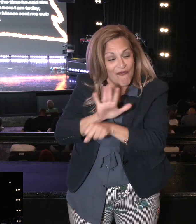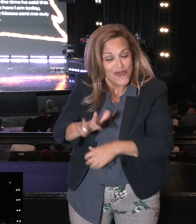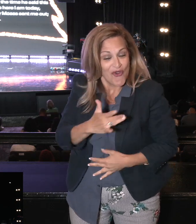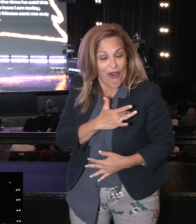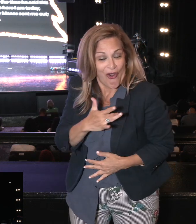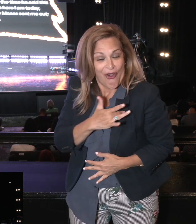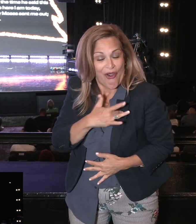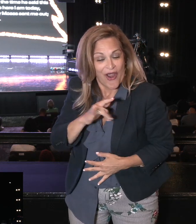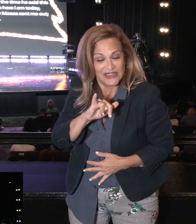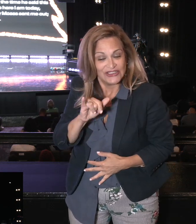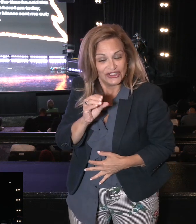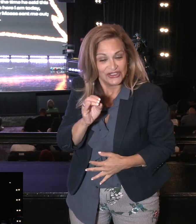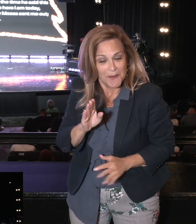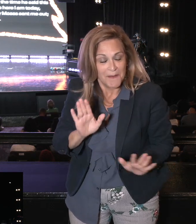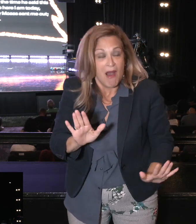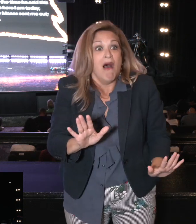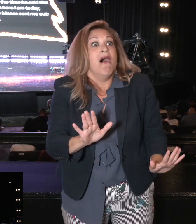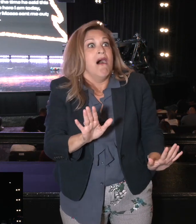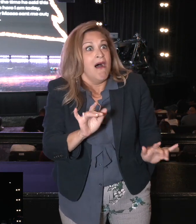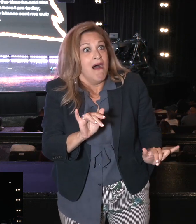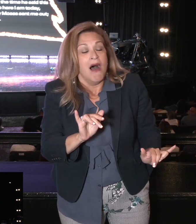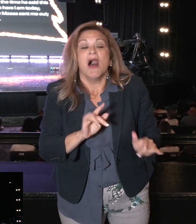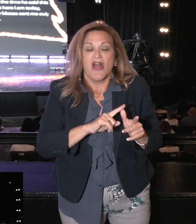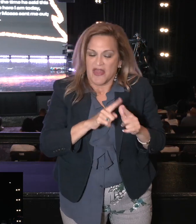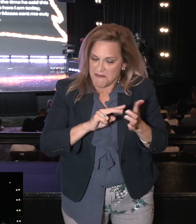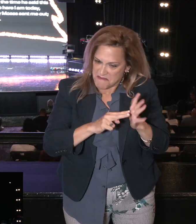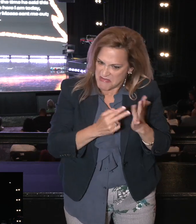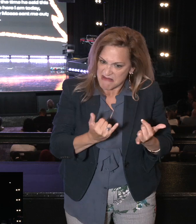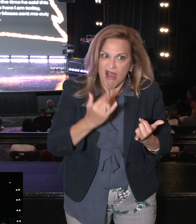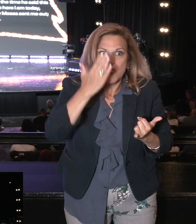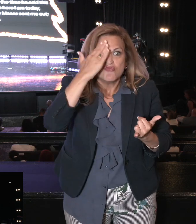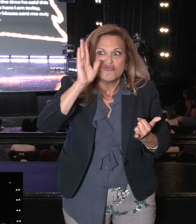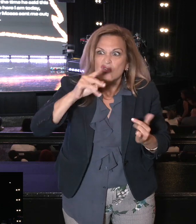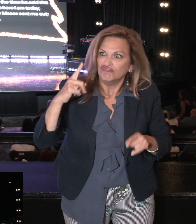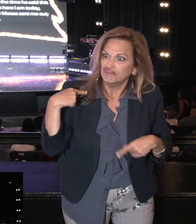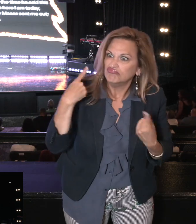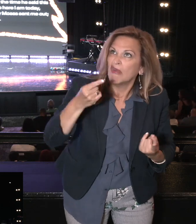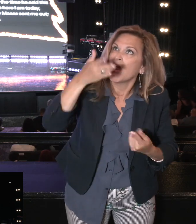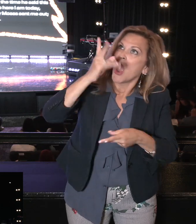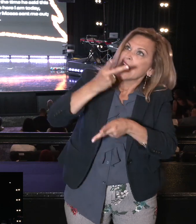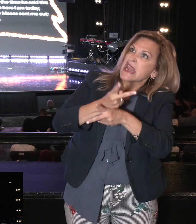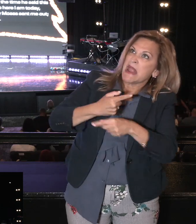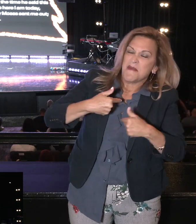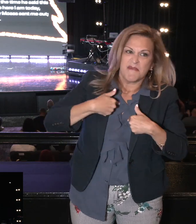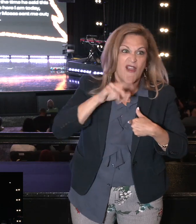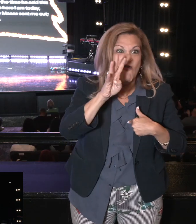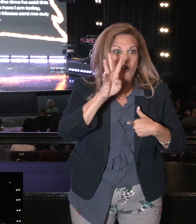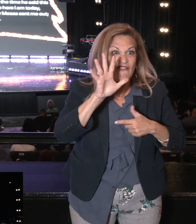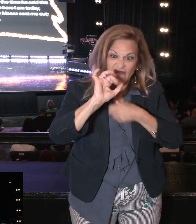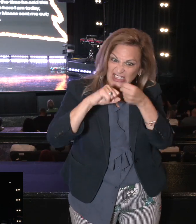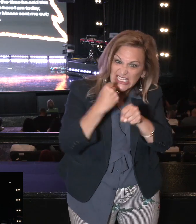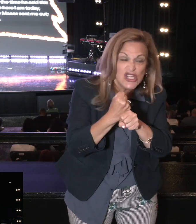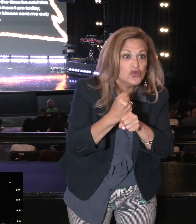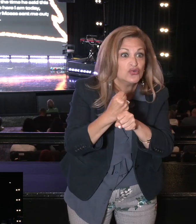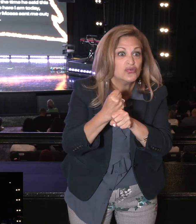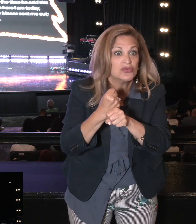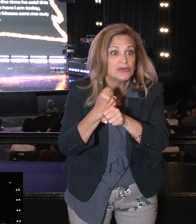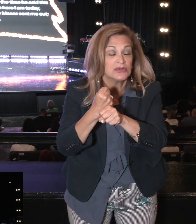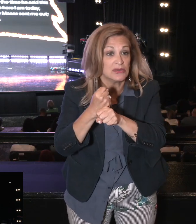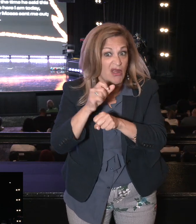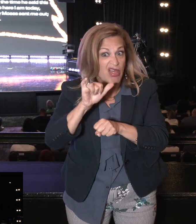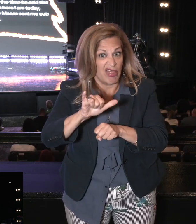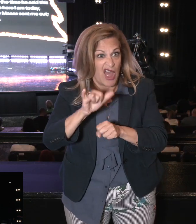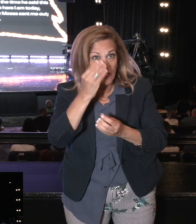Now then, just as the Lord promised, he has kept me alive for 45 years since the time he said this to Moses,